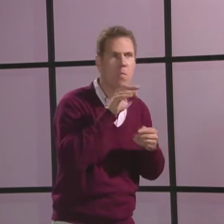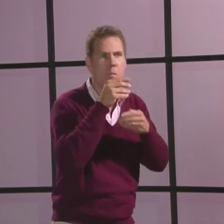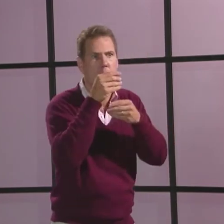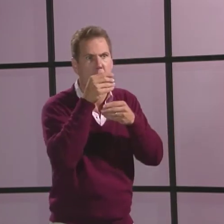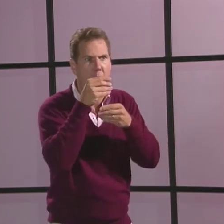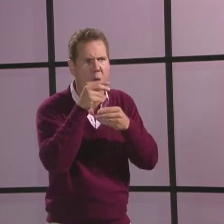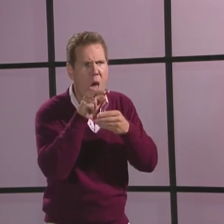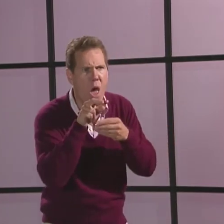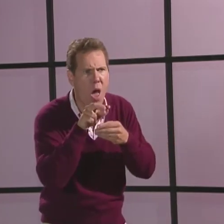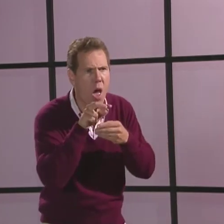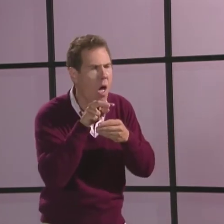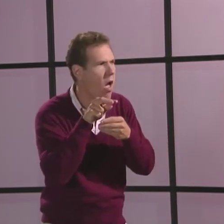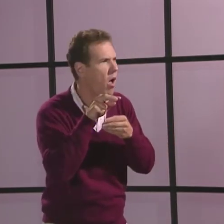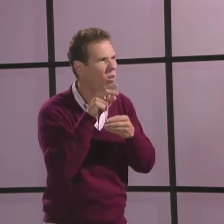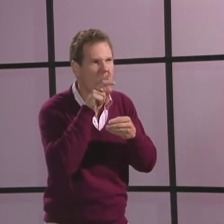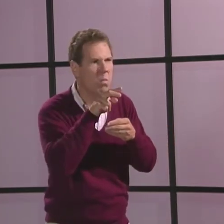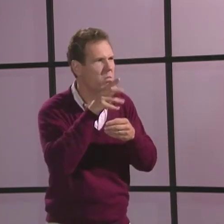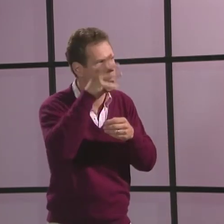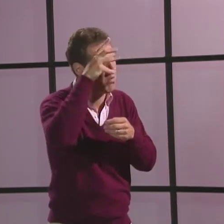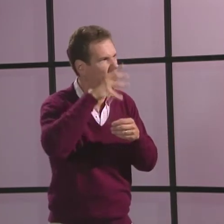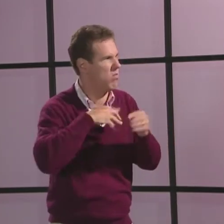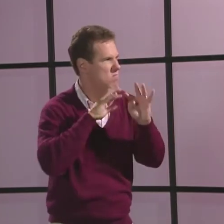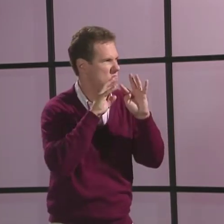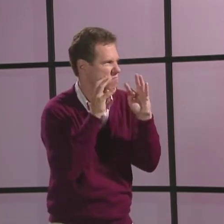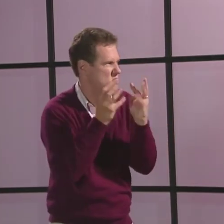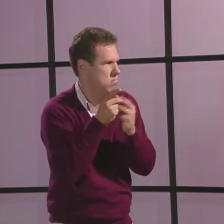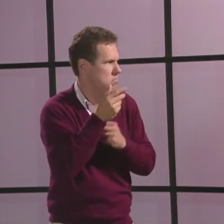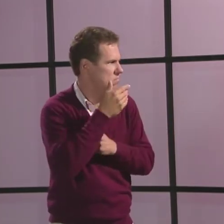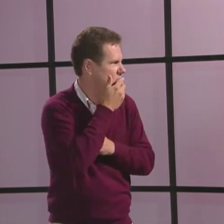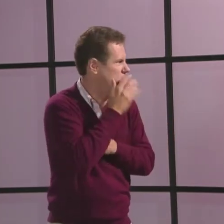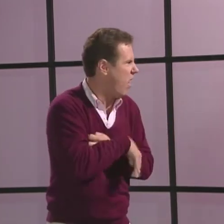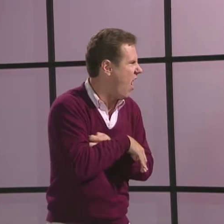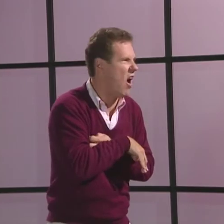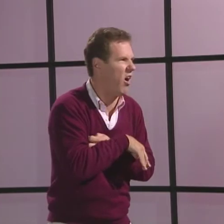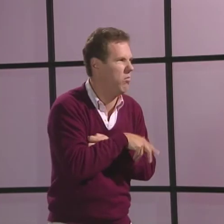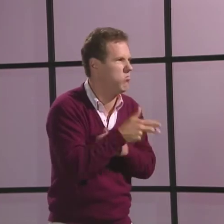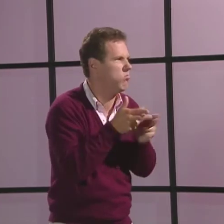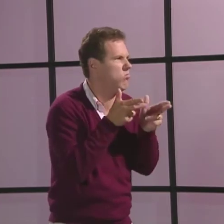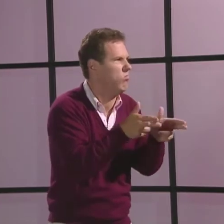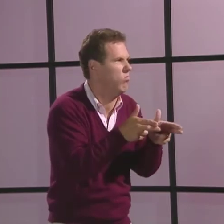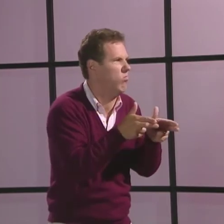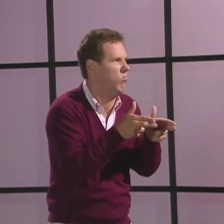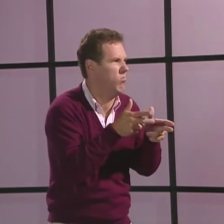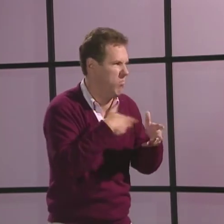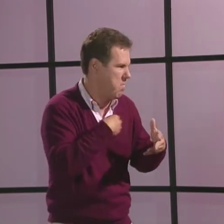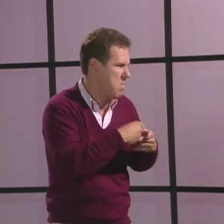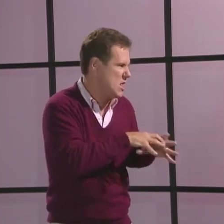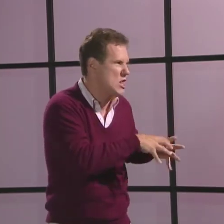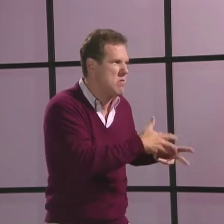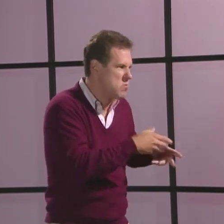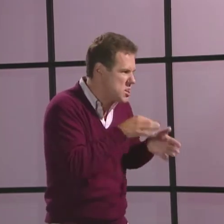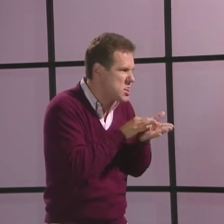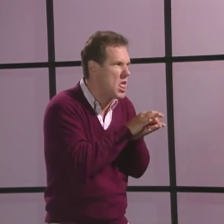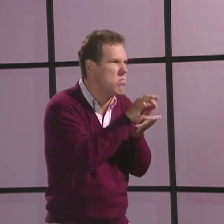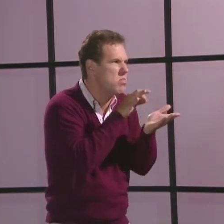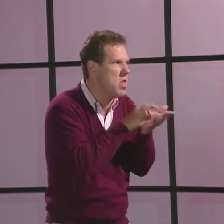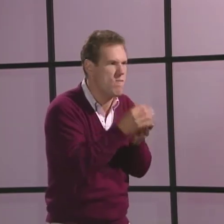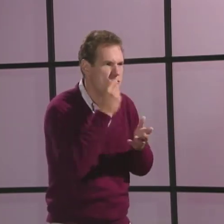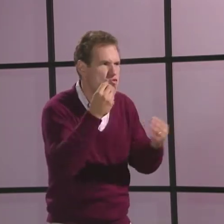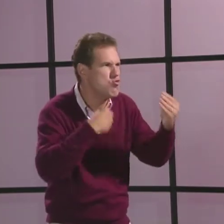like a feast, and they were all hungry. But when the donkey looked in the window again, he saw a group of bad men who looked like robbers. They were counting money and